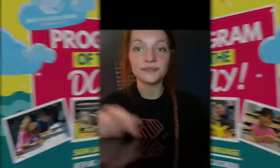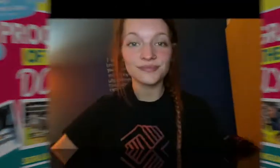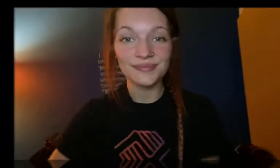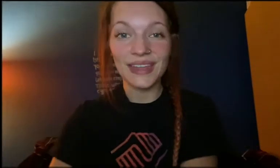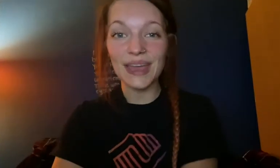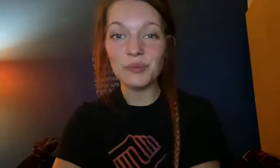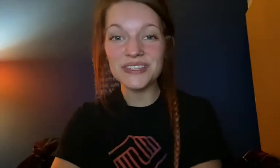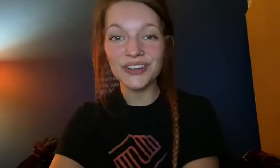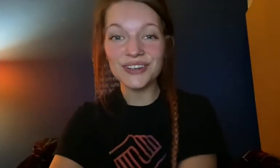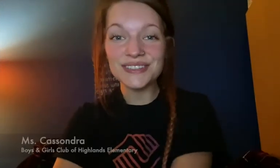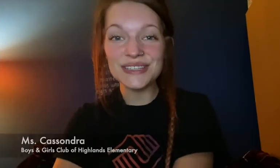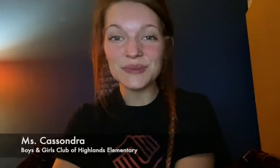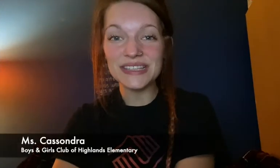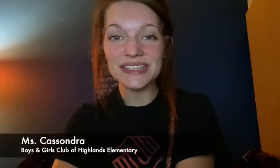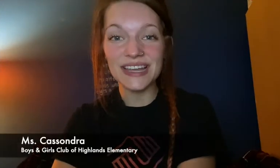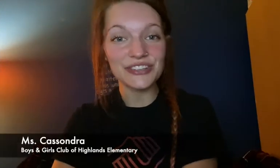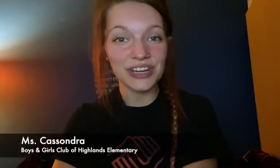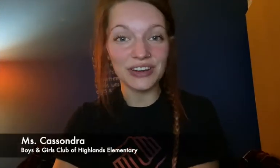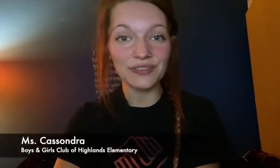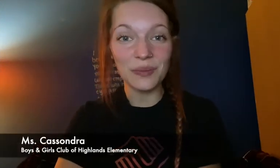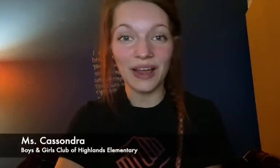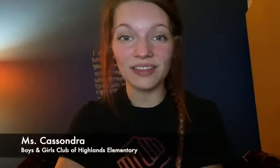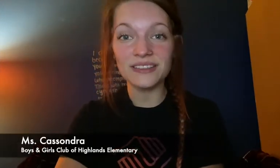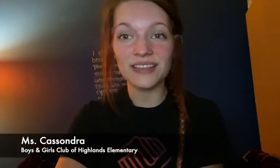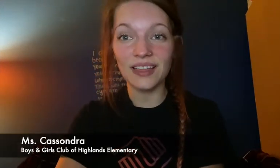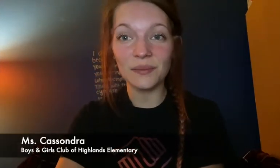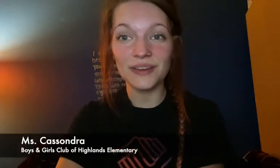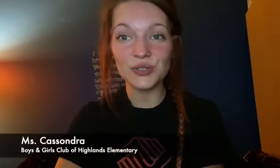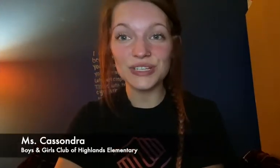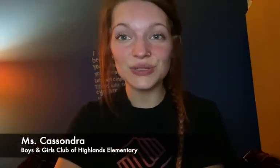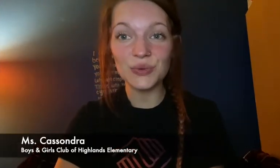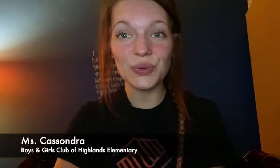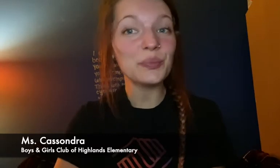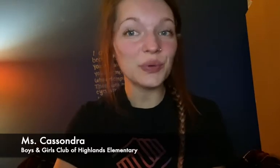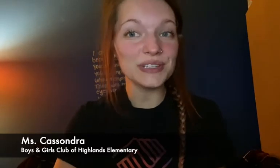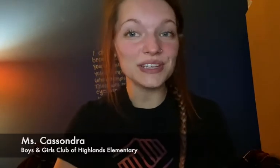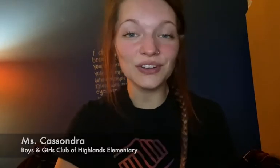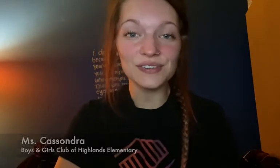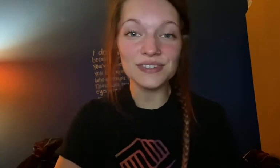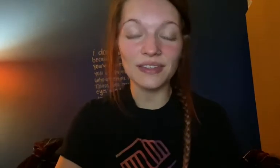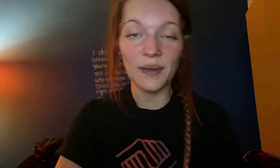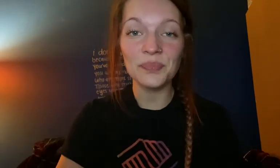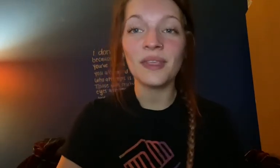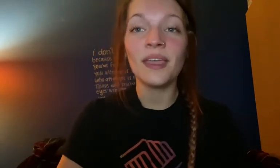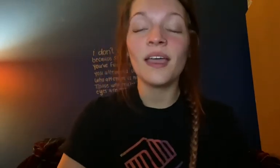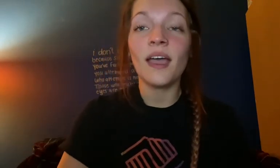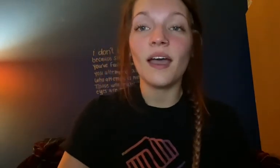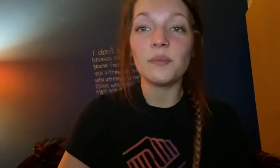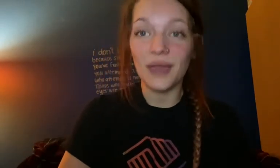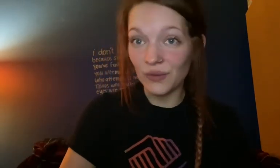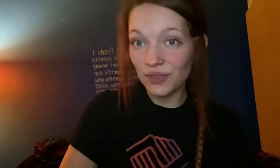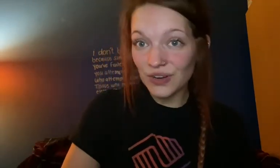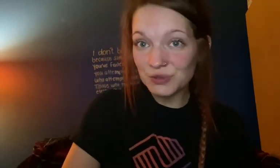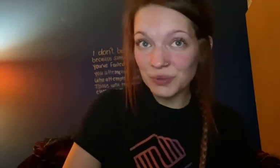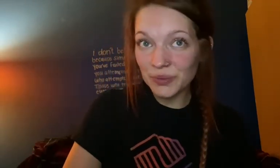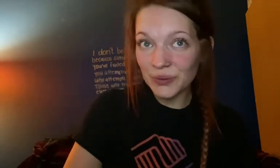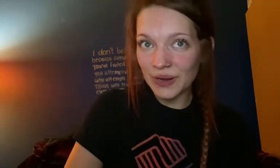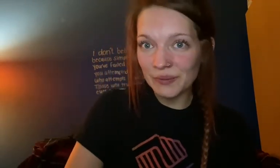Hi boys and girls, it's Miss Cassandra here from Highlands Elementary School Boys and Girls Club back with virtual programming.